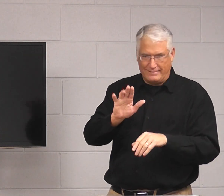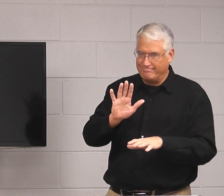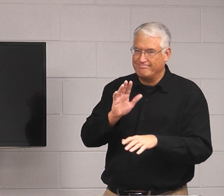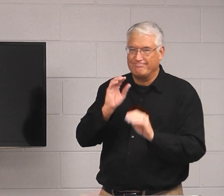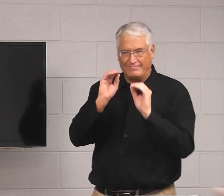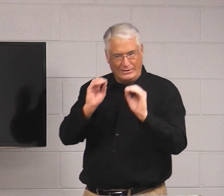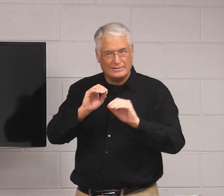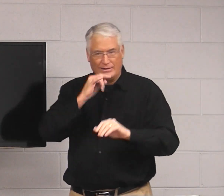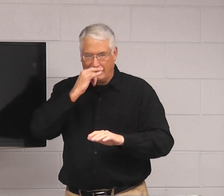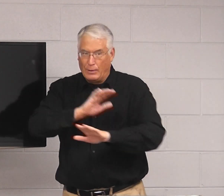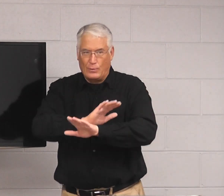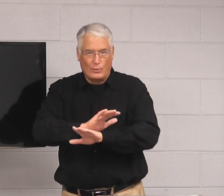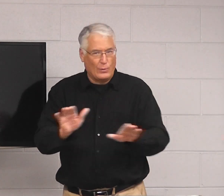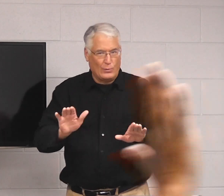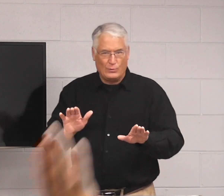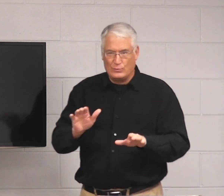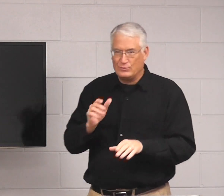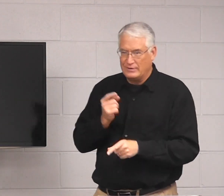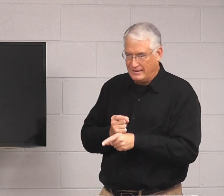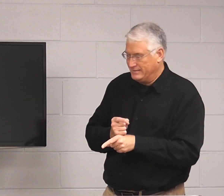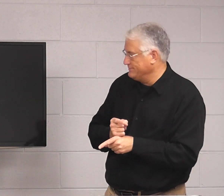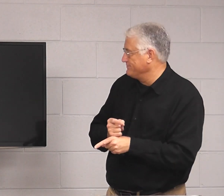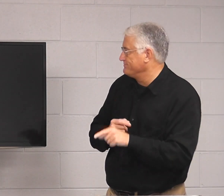Don't say that. If the teacher gets, don't say that.